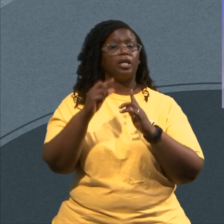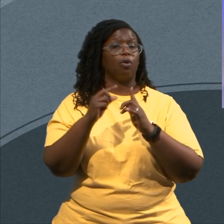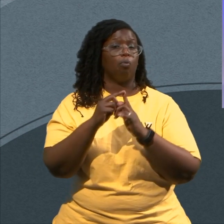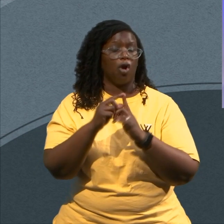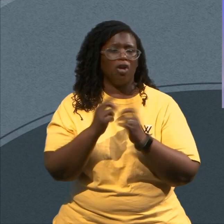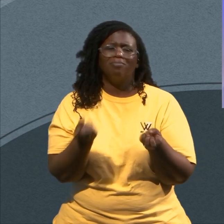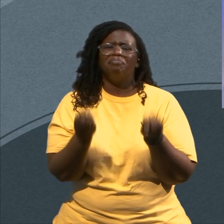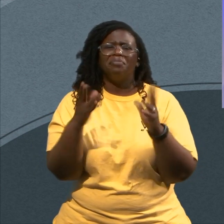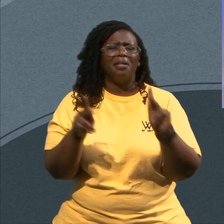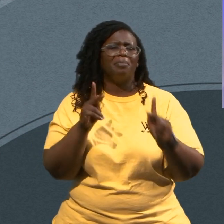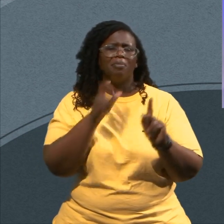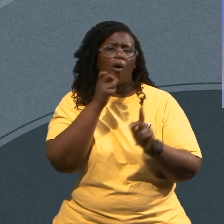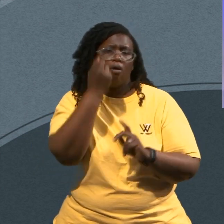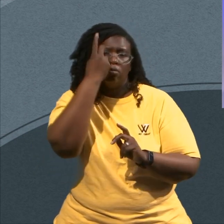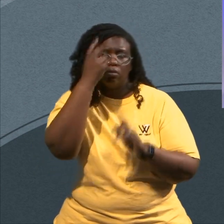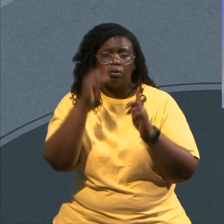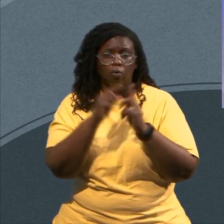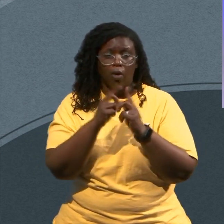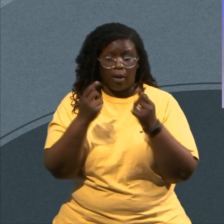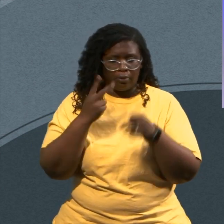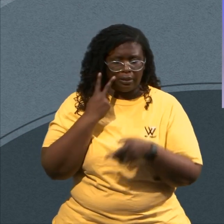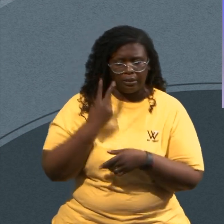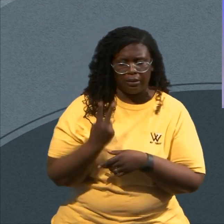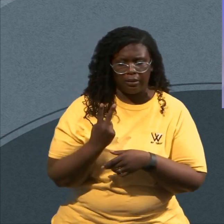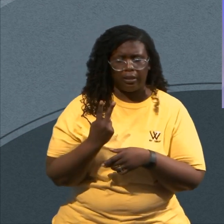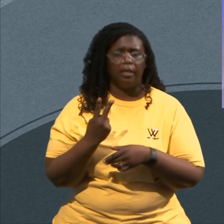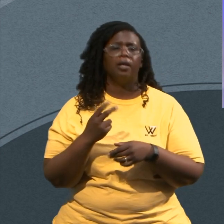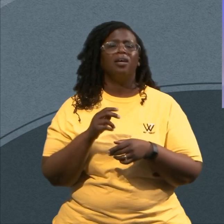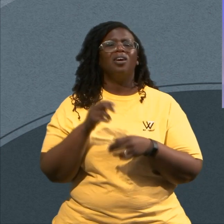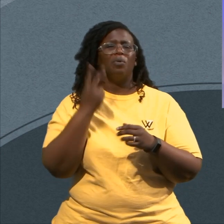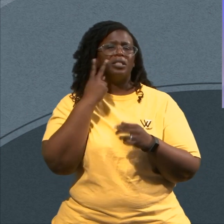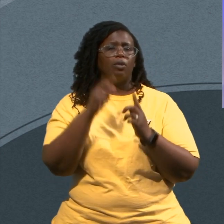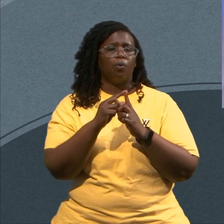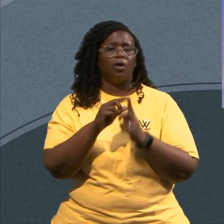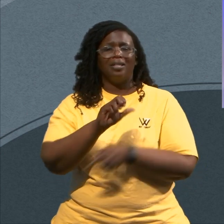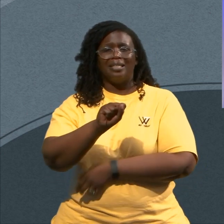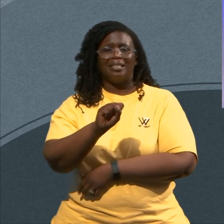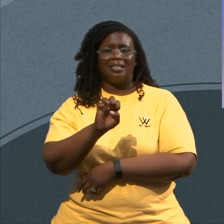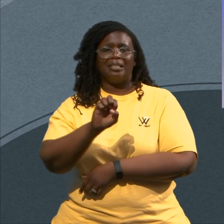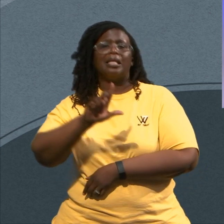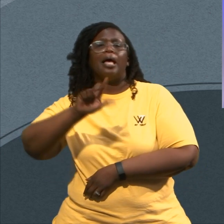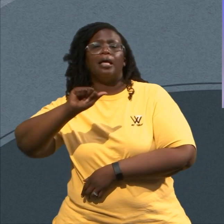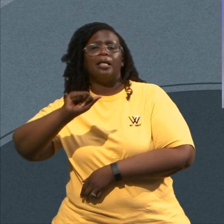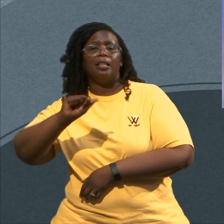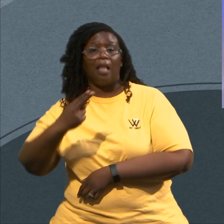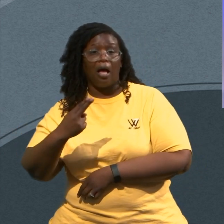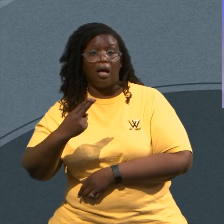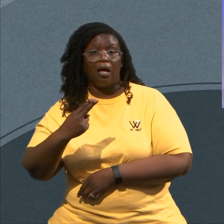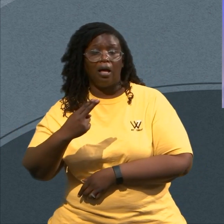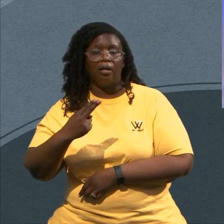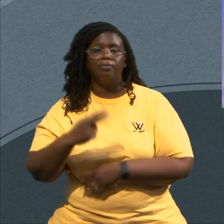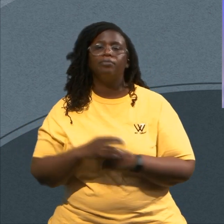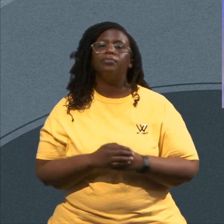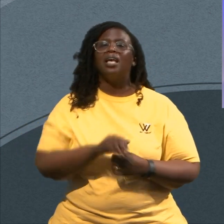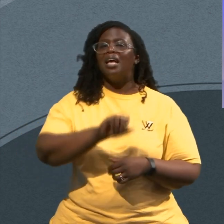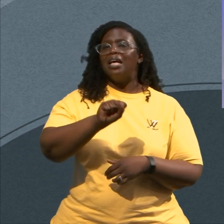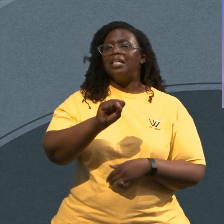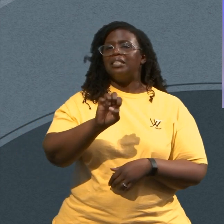Don't quite understand Its origin Or what it means We find the word Selah Selah Is God saying